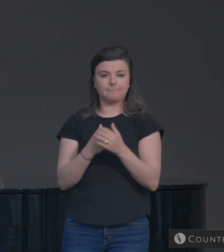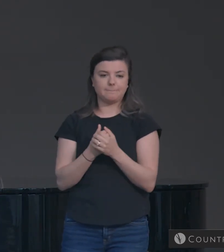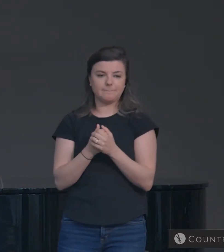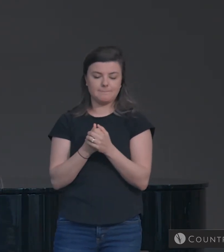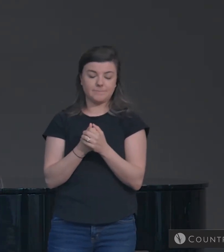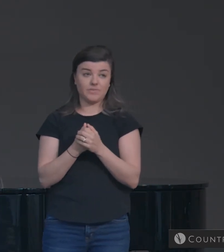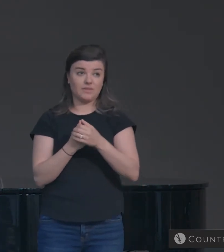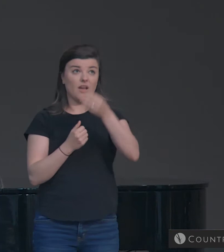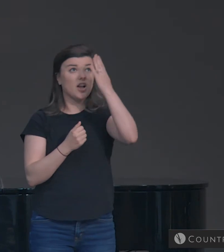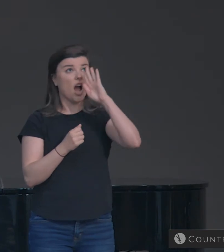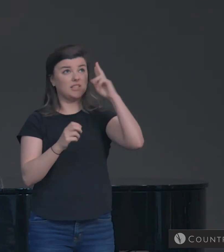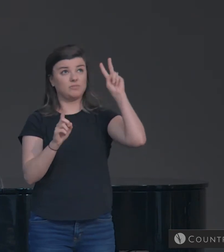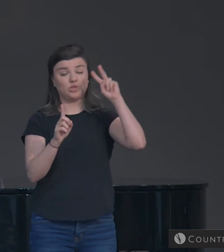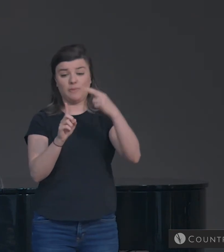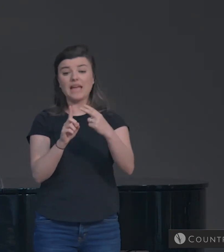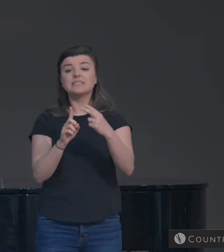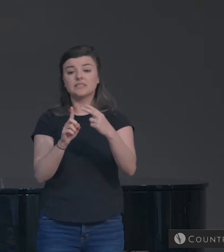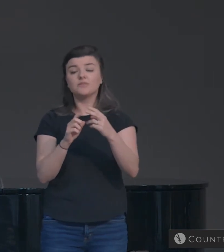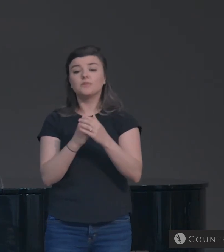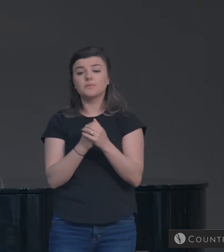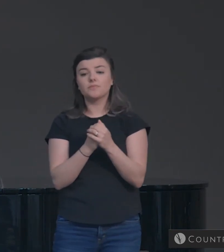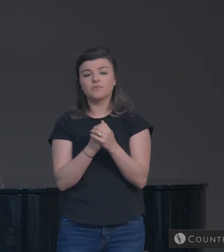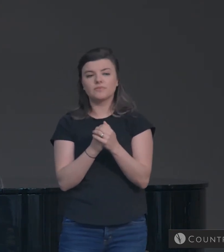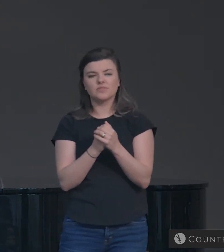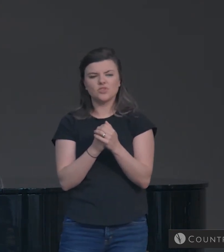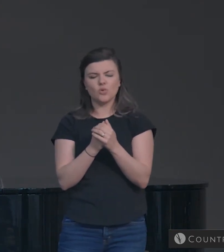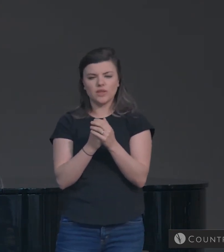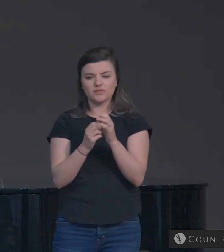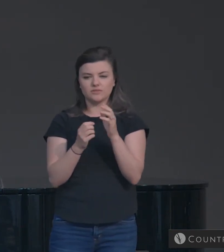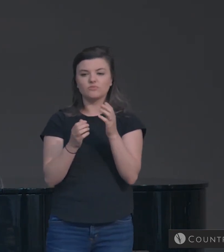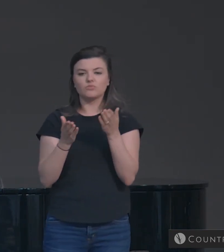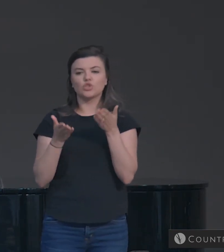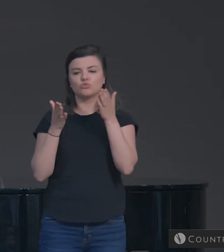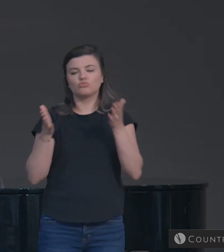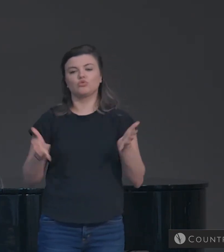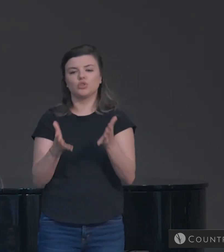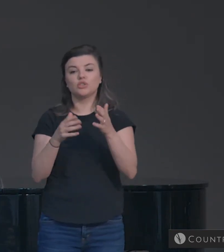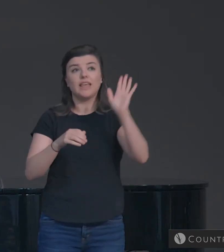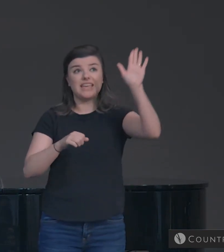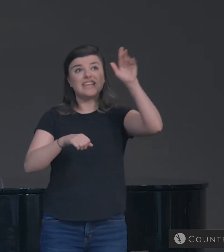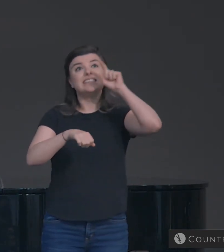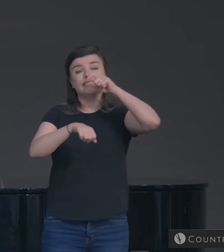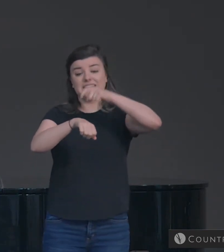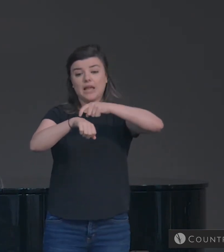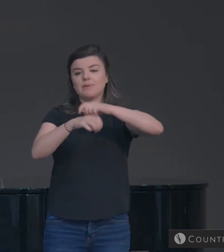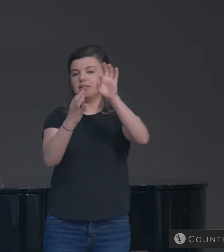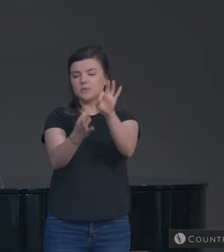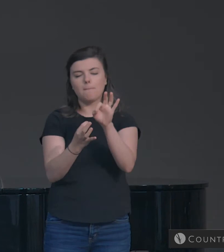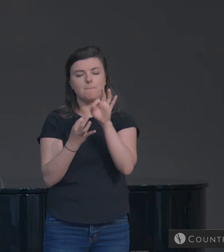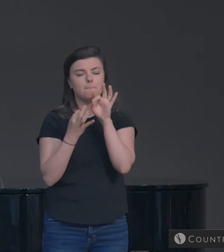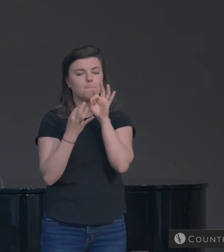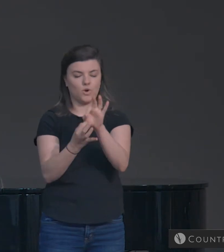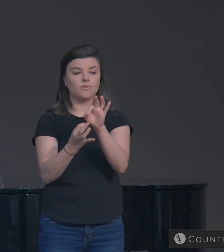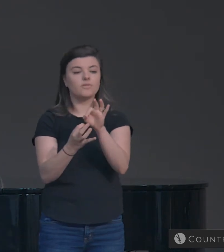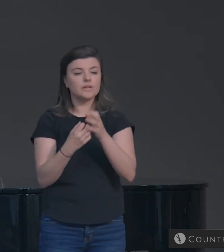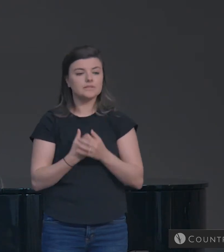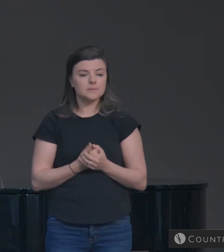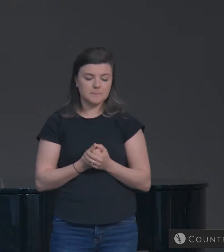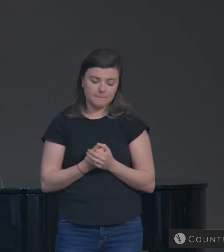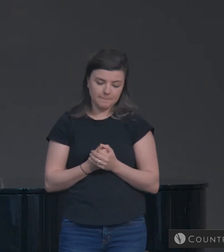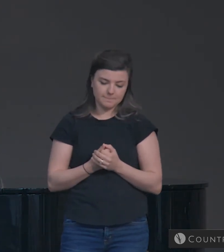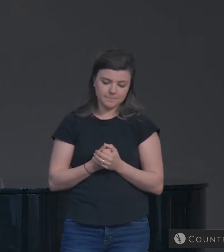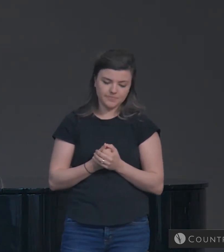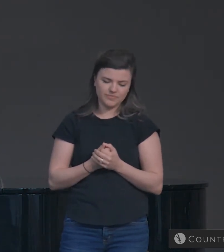God's perspective on time. This brings us to an encouraging observation. First, God's timing is perfect. God's timing is perfect.